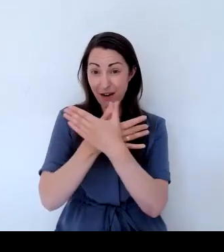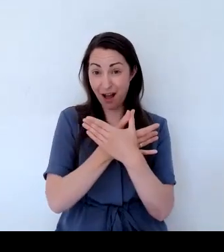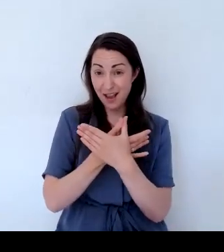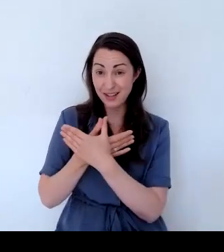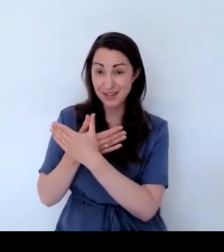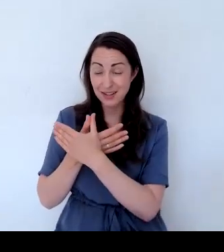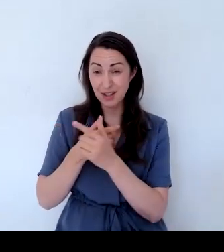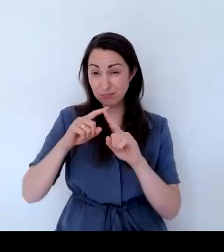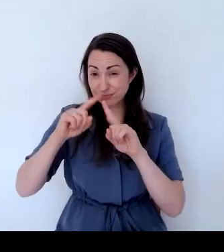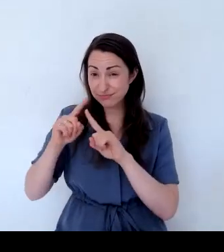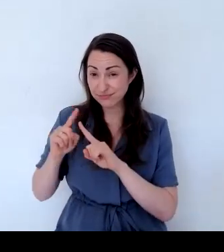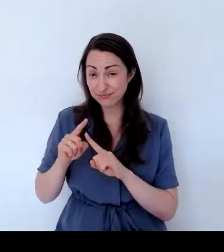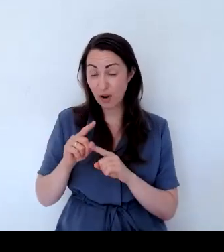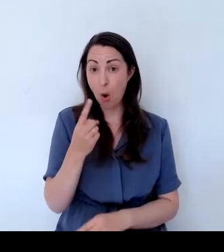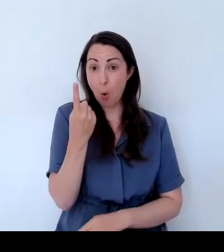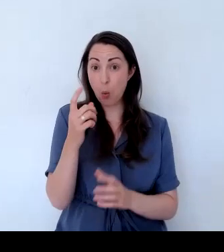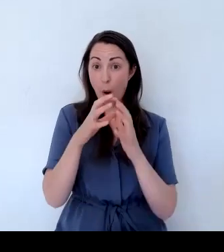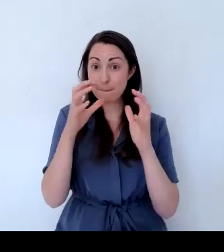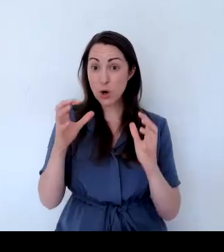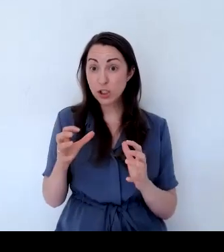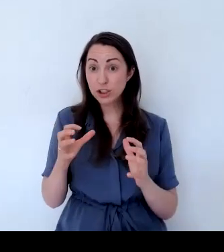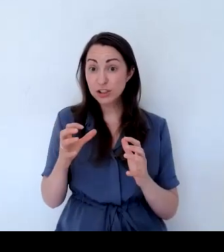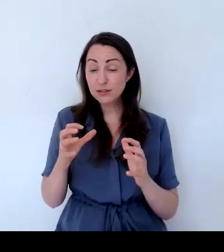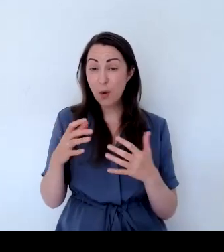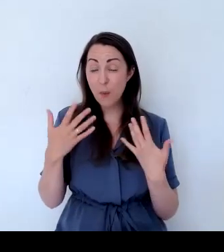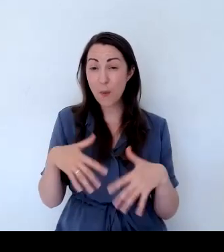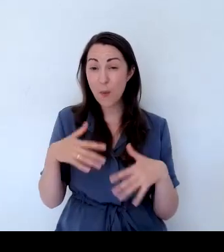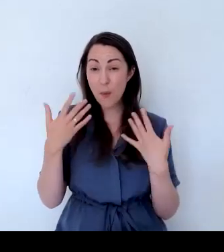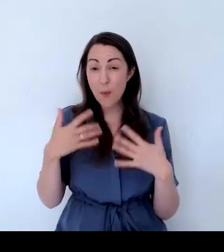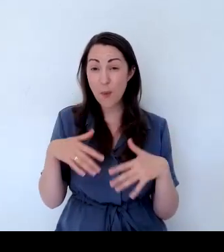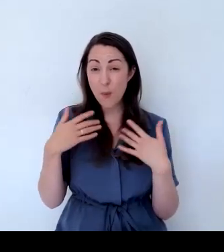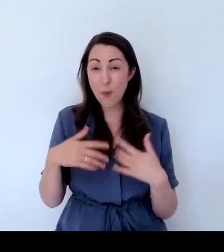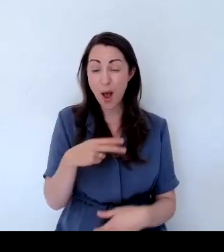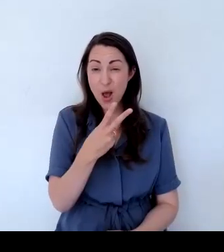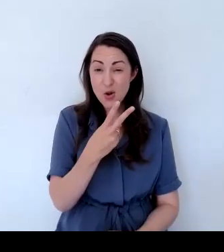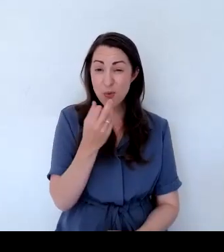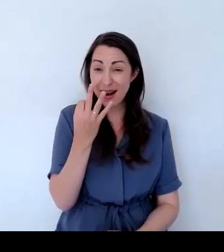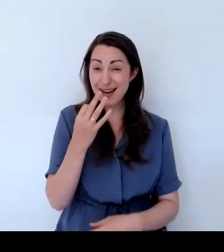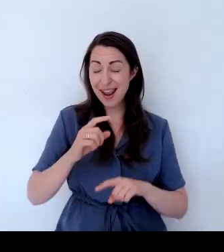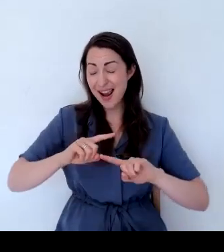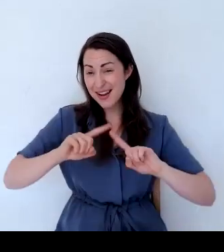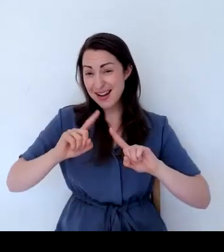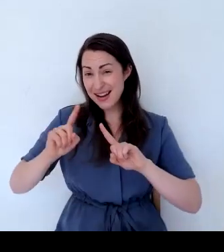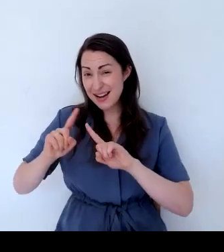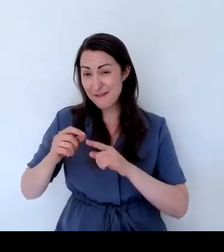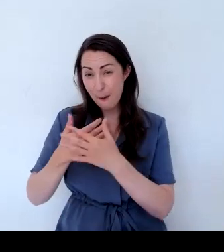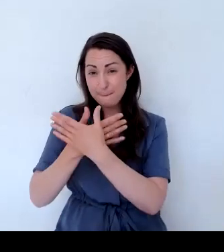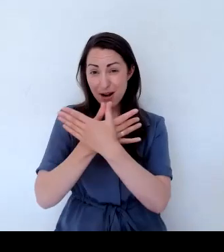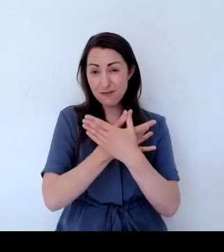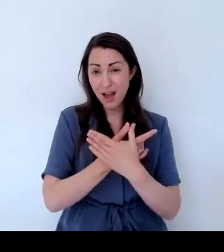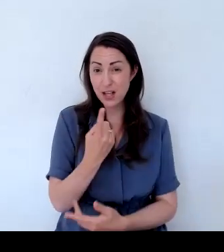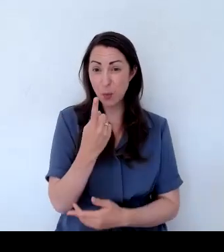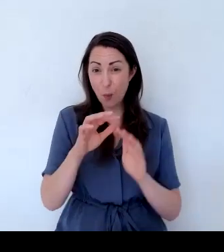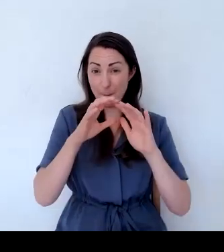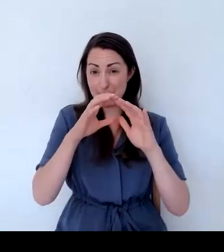was obviously watching and they saw 28 different varieties, which is absolutely amazing. But this buddleia is buddleia buzz.